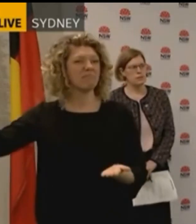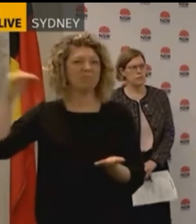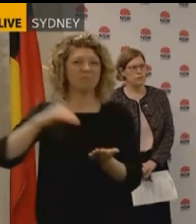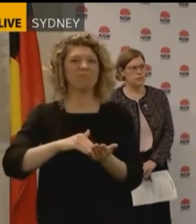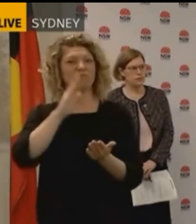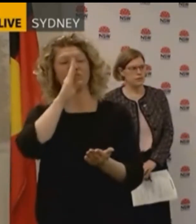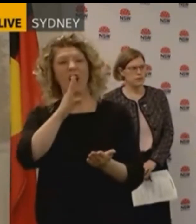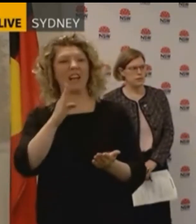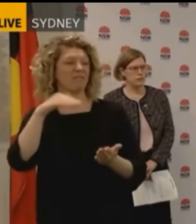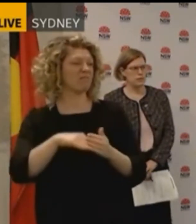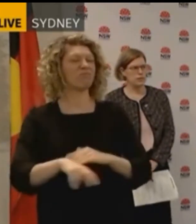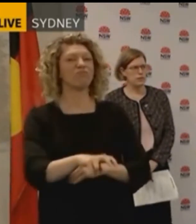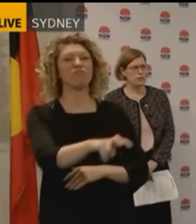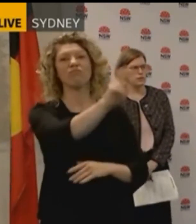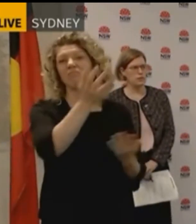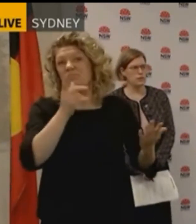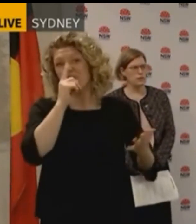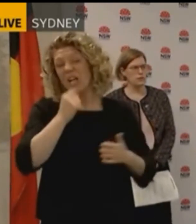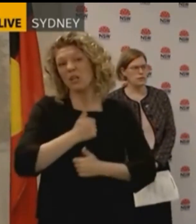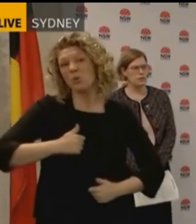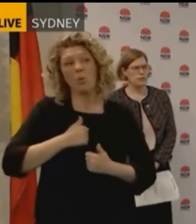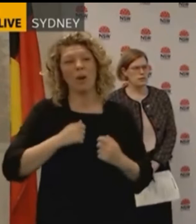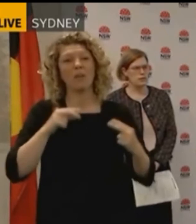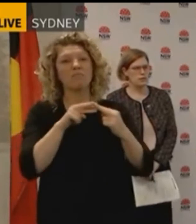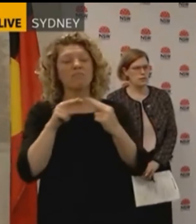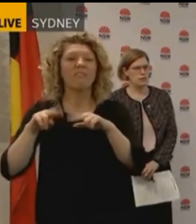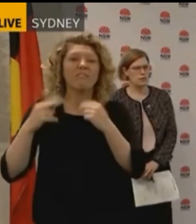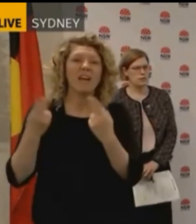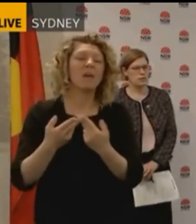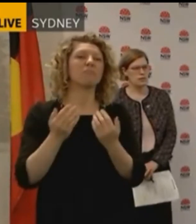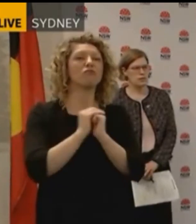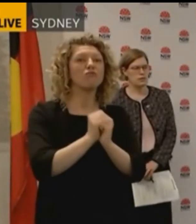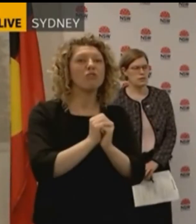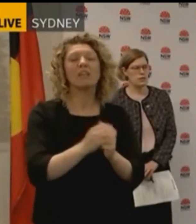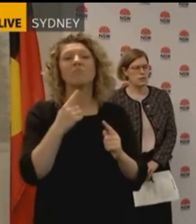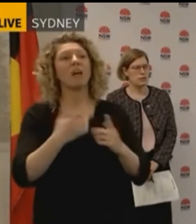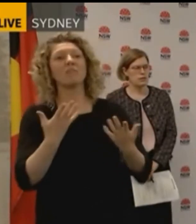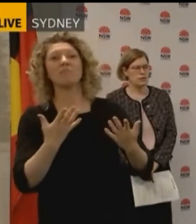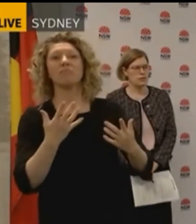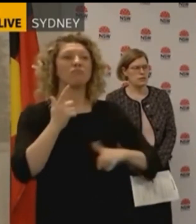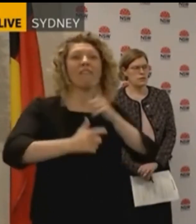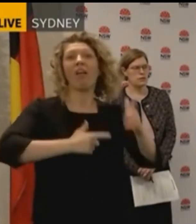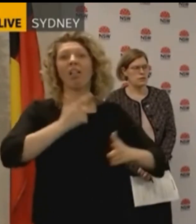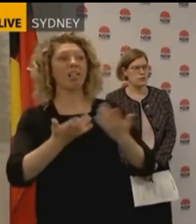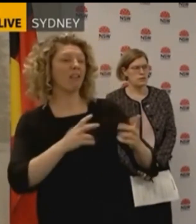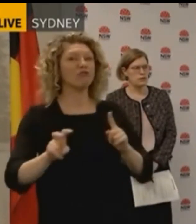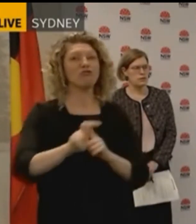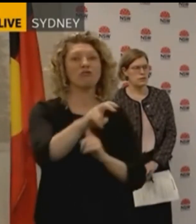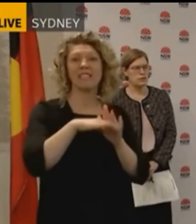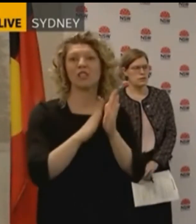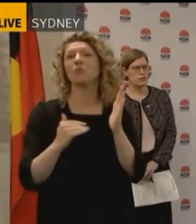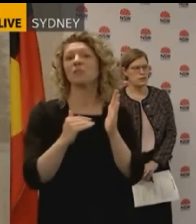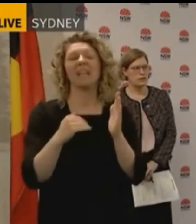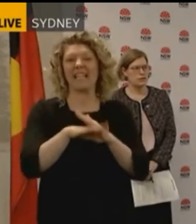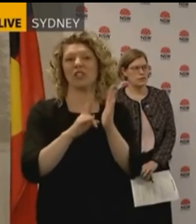come straight out into our community and of course enjoy catching up with their family and friends and doing the business that we hope they'll do here in New